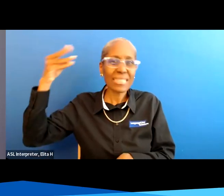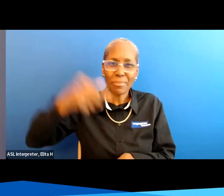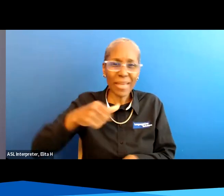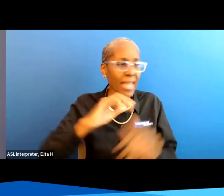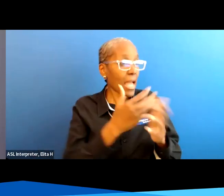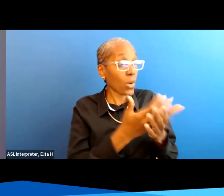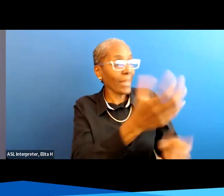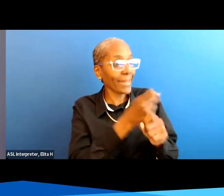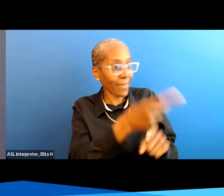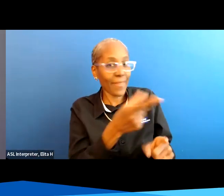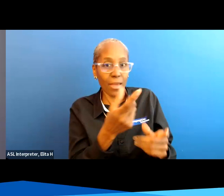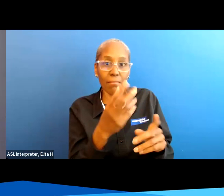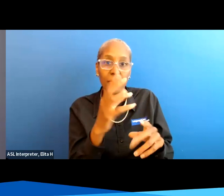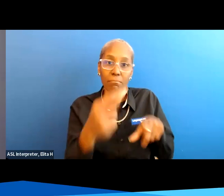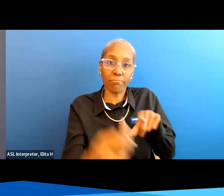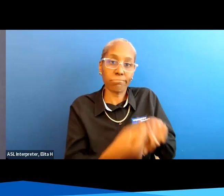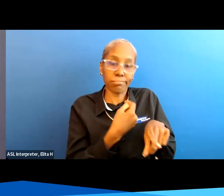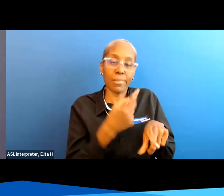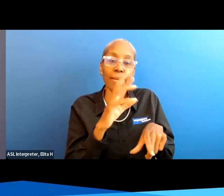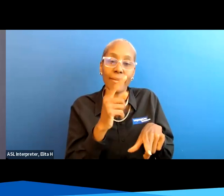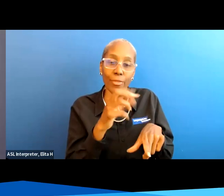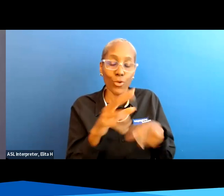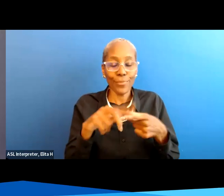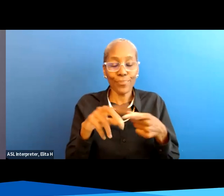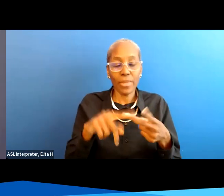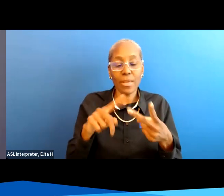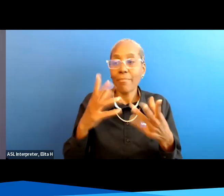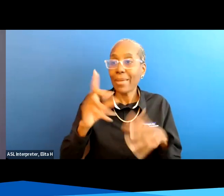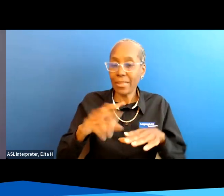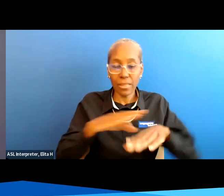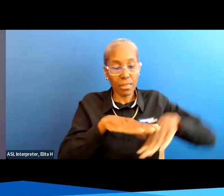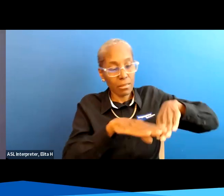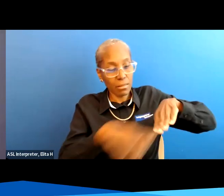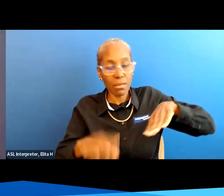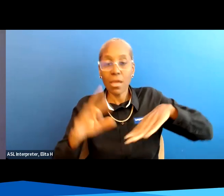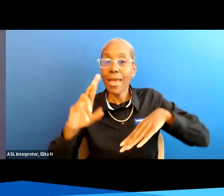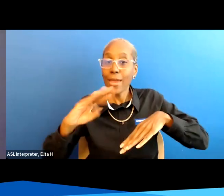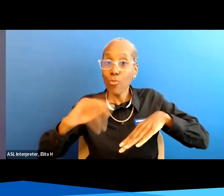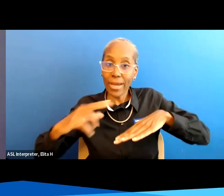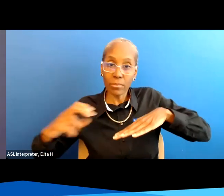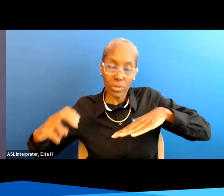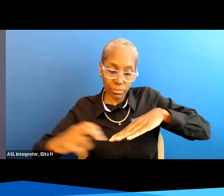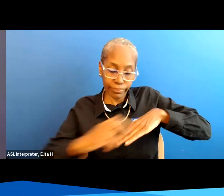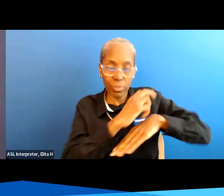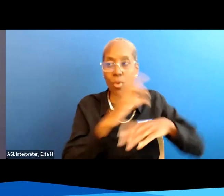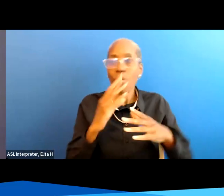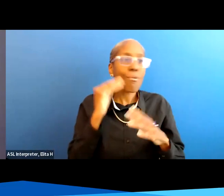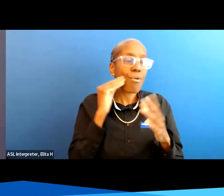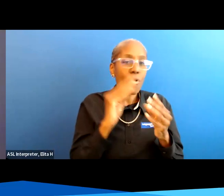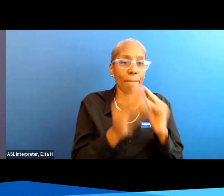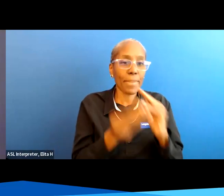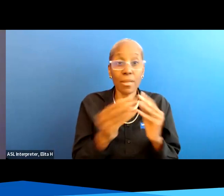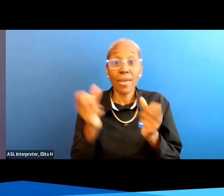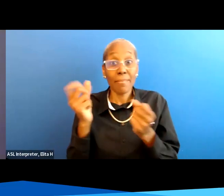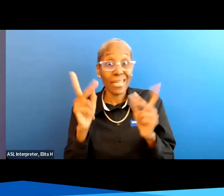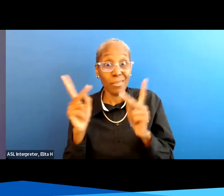catheter maybe they need um a ramp to go into their house or some home modification a lot